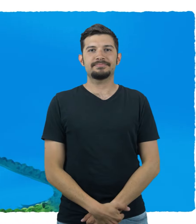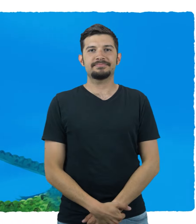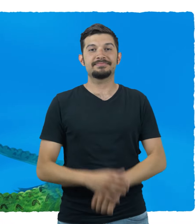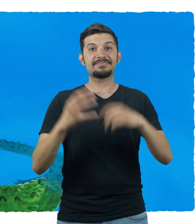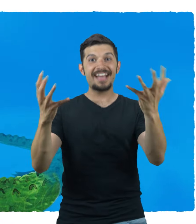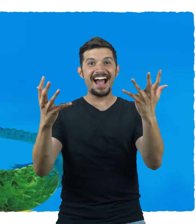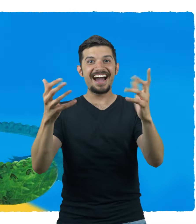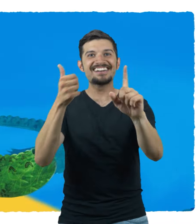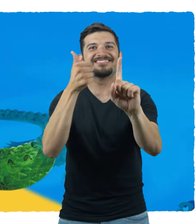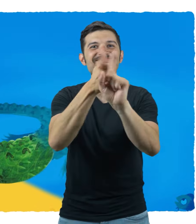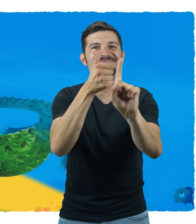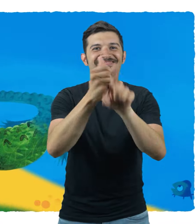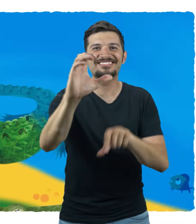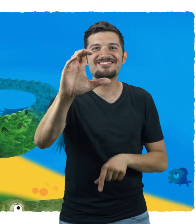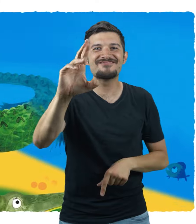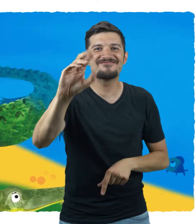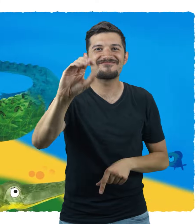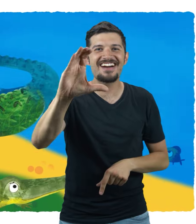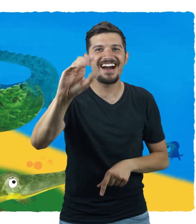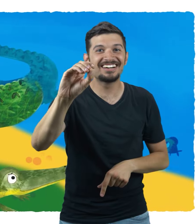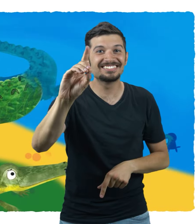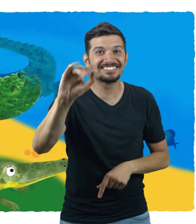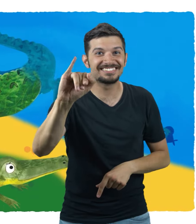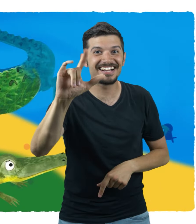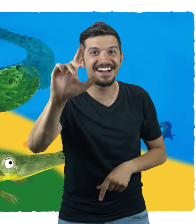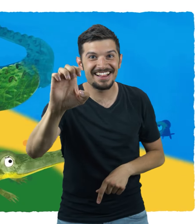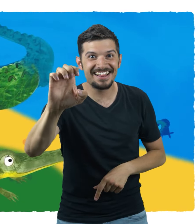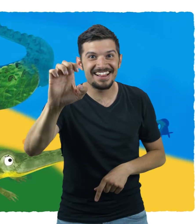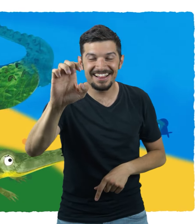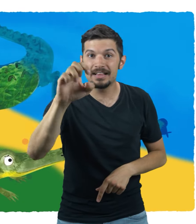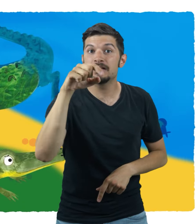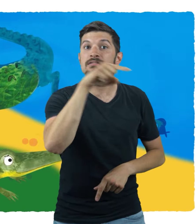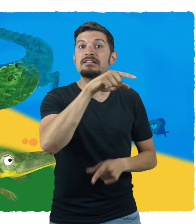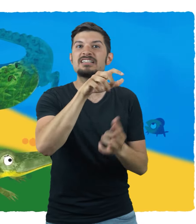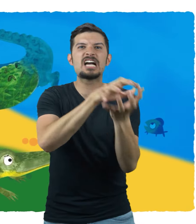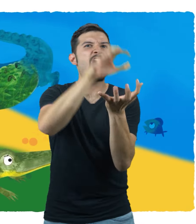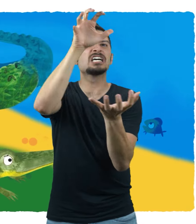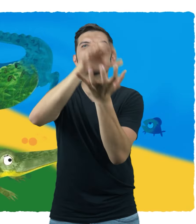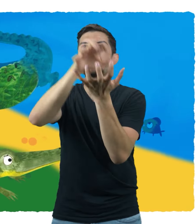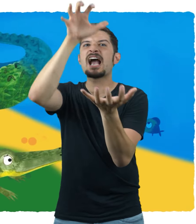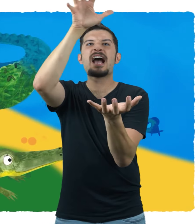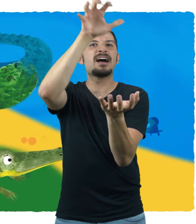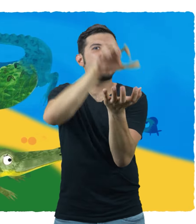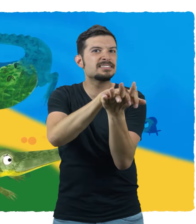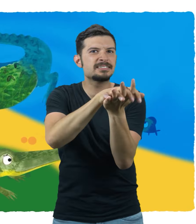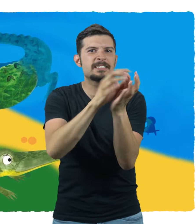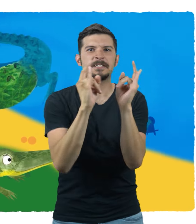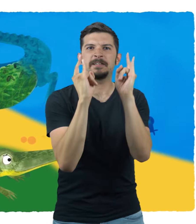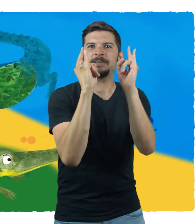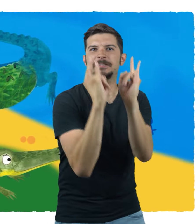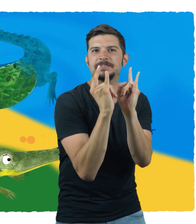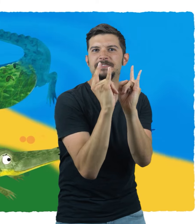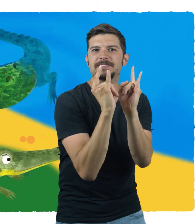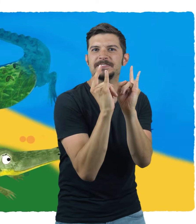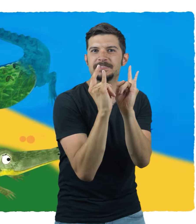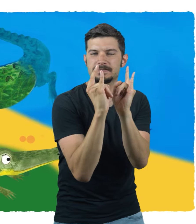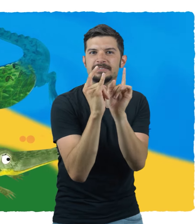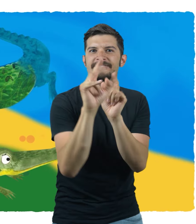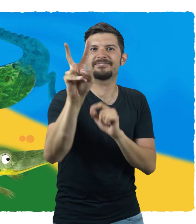It's a crocodile! Crocodile vs. alligator. Say cheese! A crocodile's